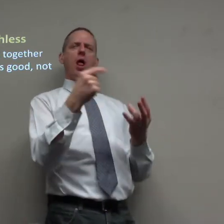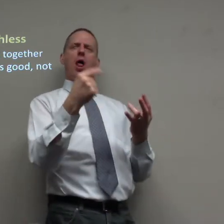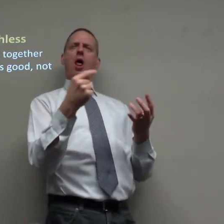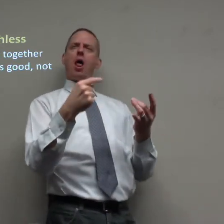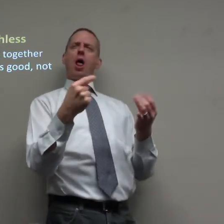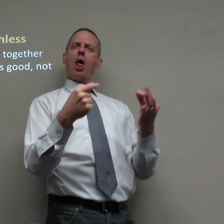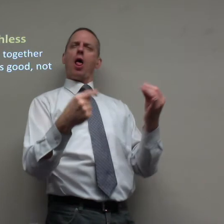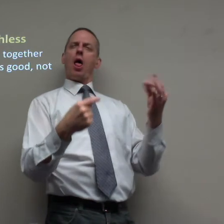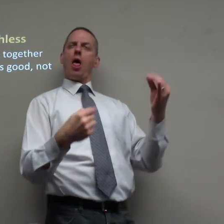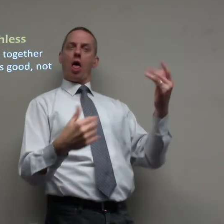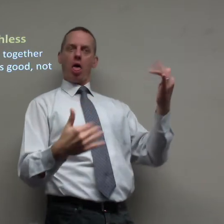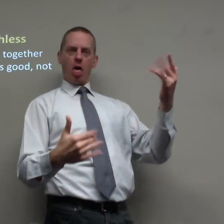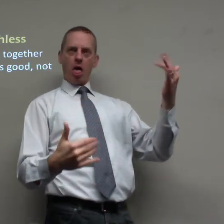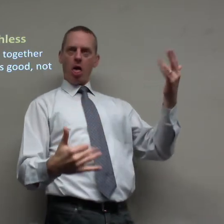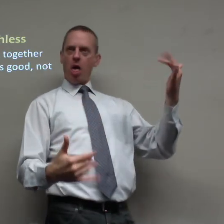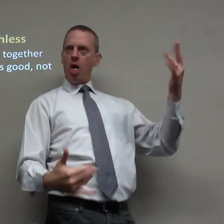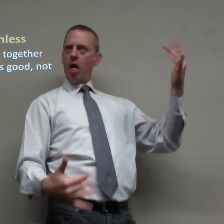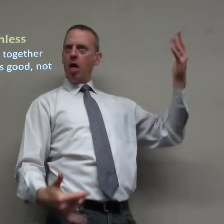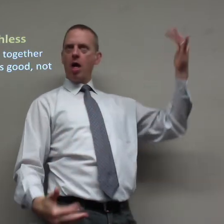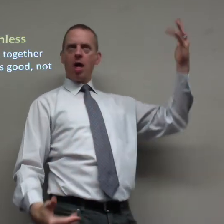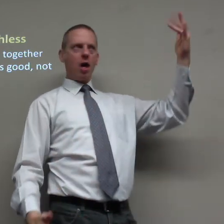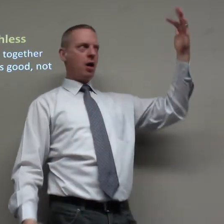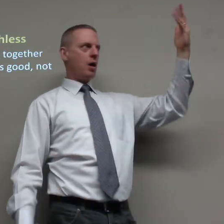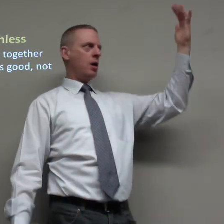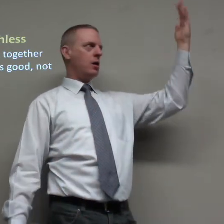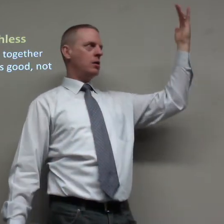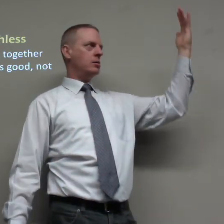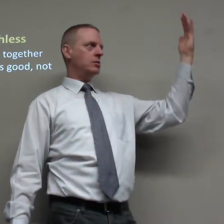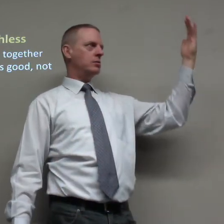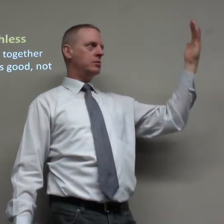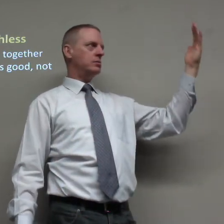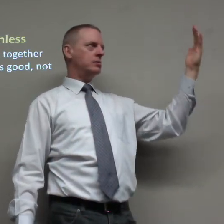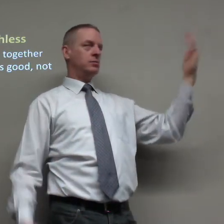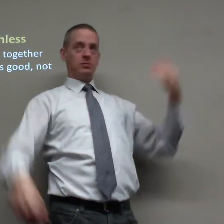I want all these different things and the list goes on and on